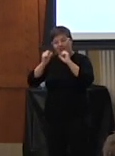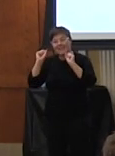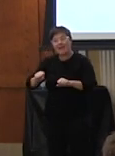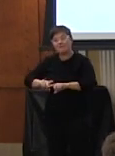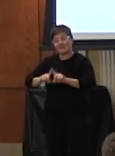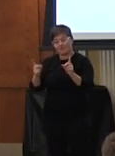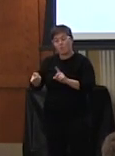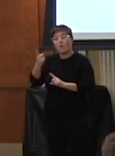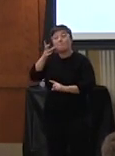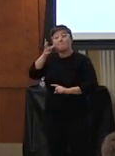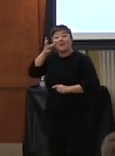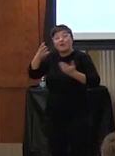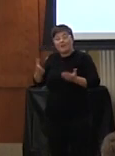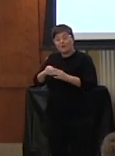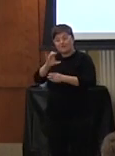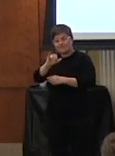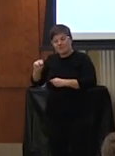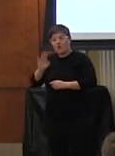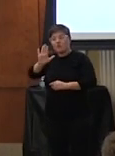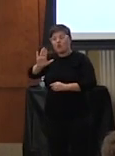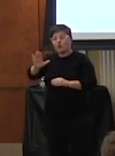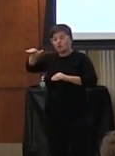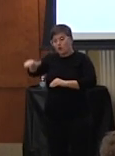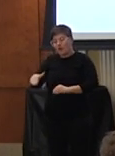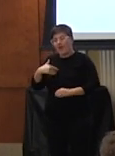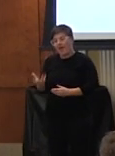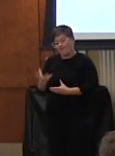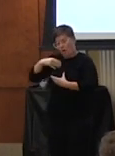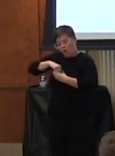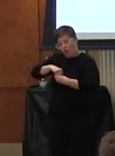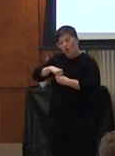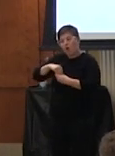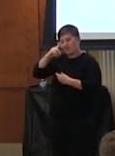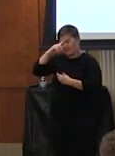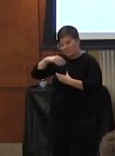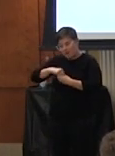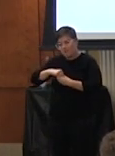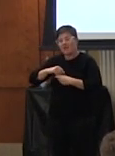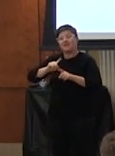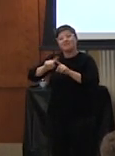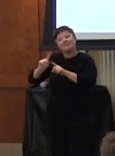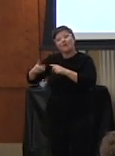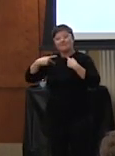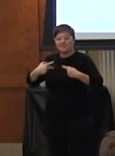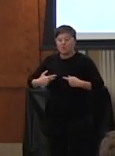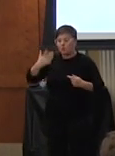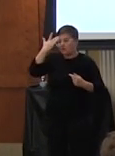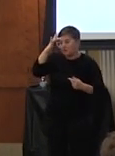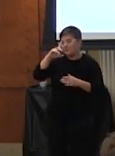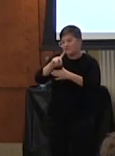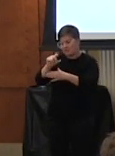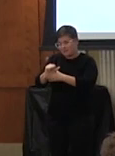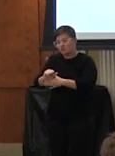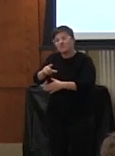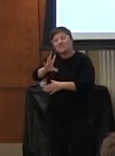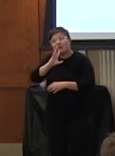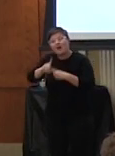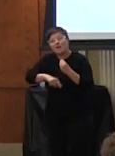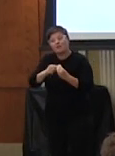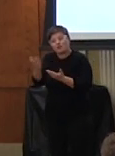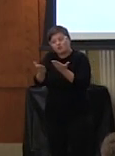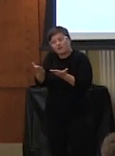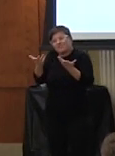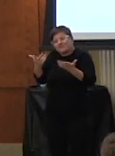cincinnati whose child had autism and some other significant intellectual and physical disabilities talked about the services that she